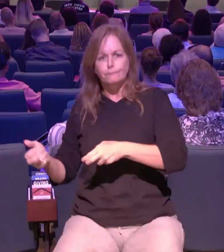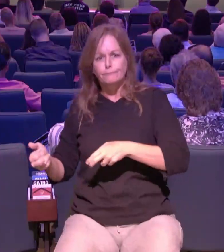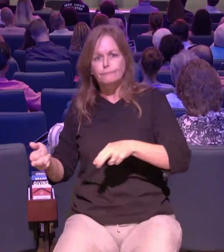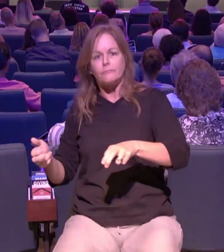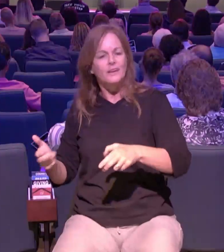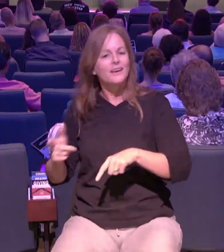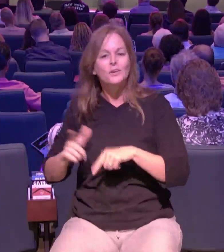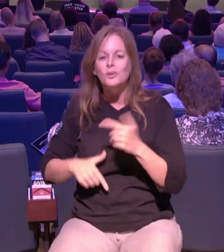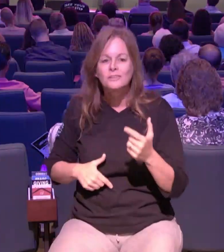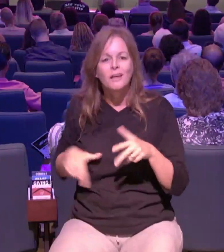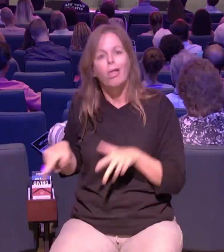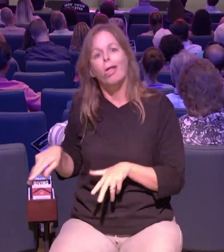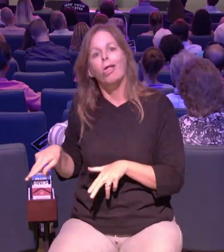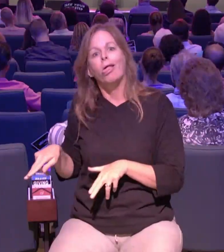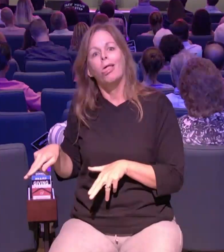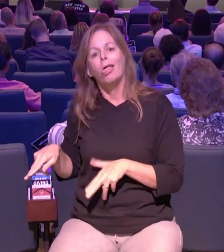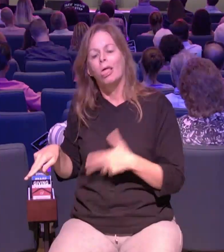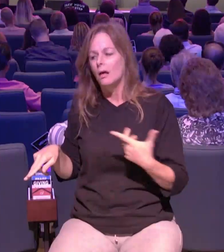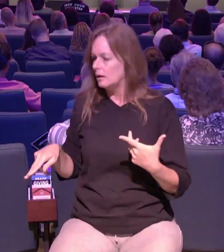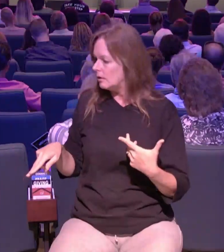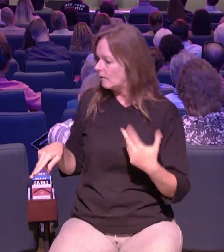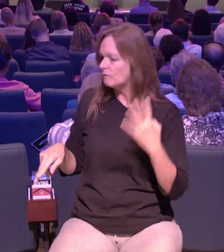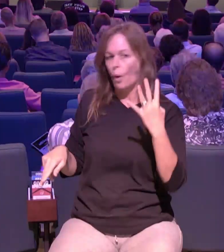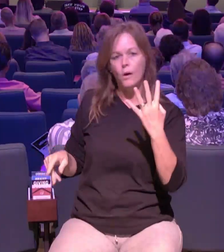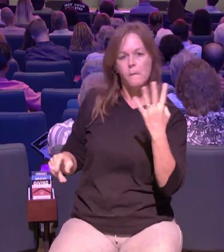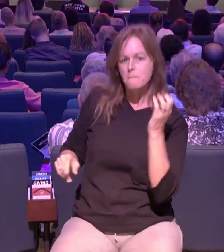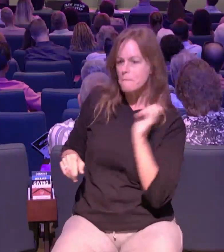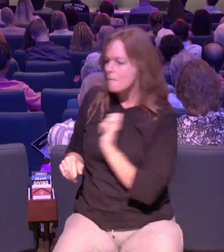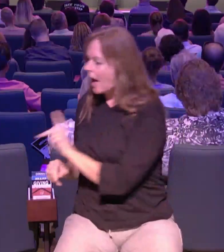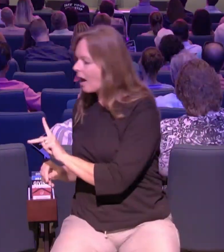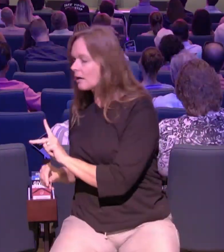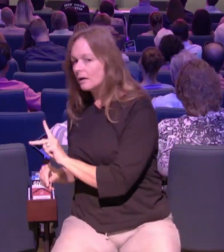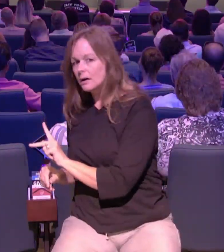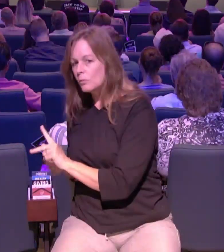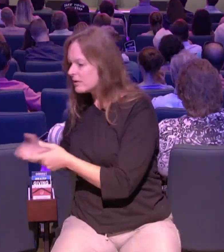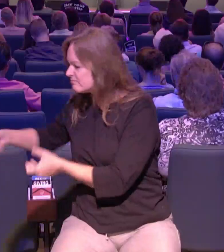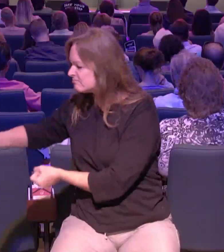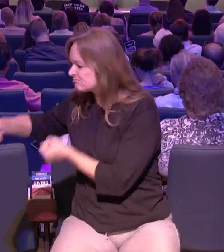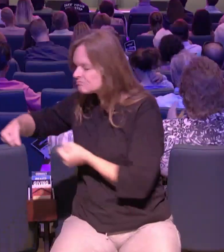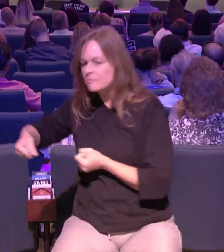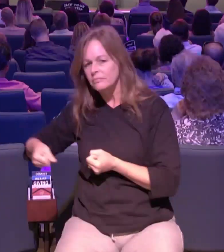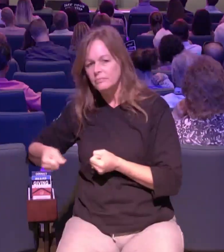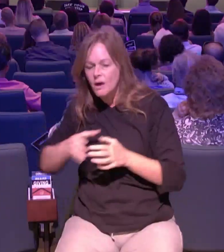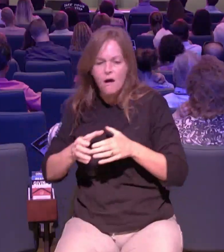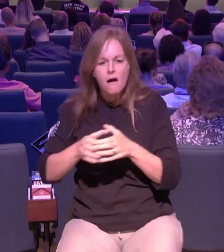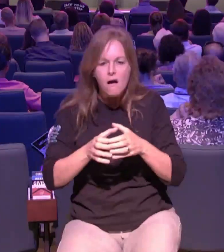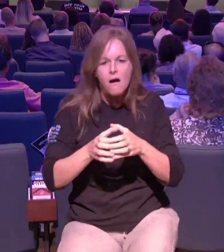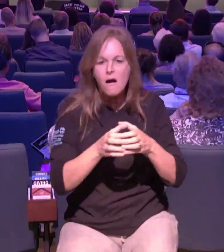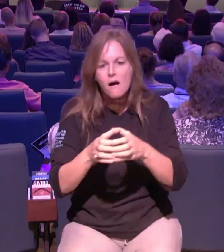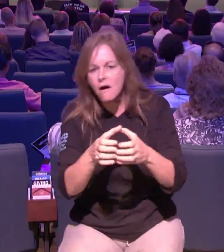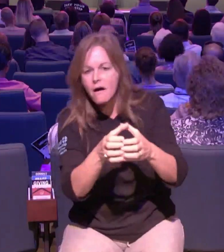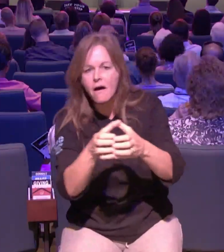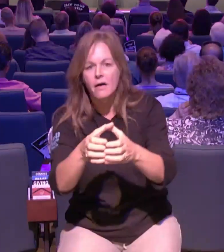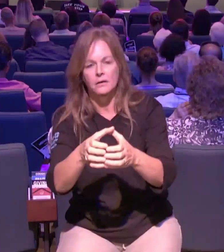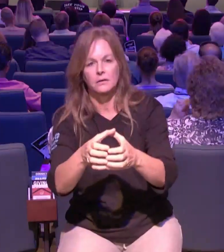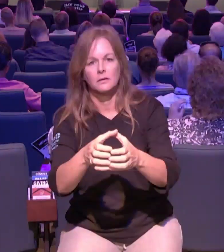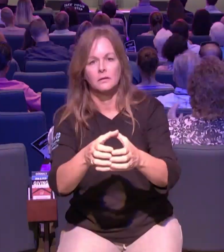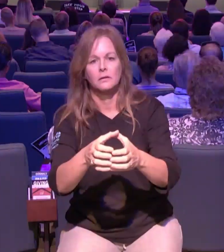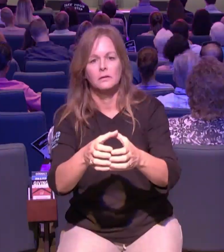supernatural right we've been learning that in our miracle story and the reason this is important for you is because you have to pick up your mat you have to pick up the